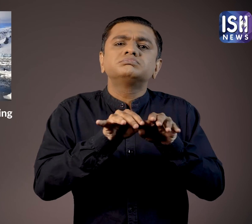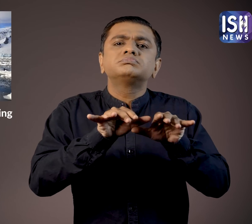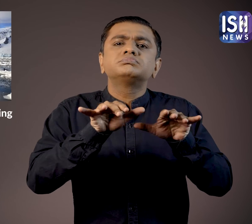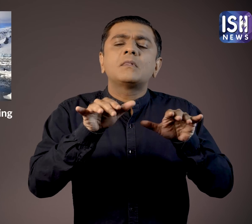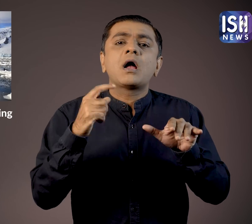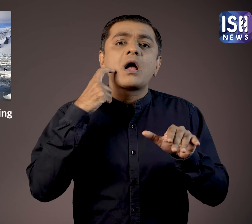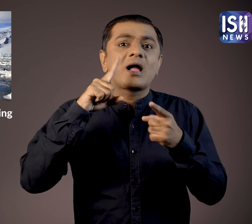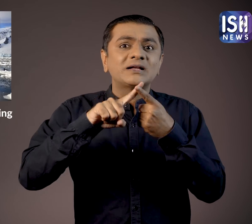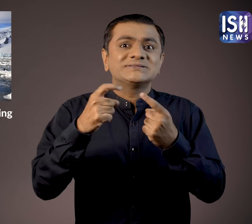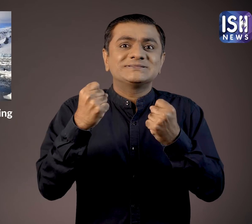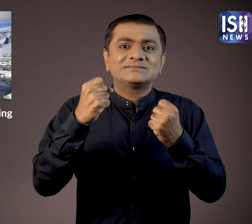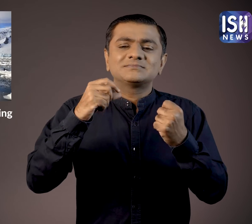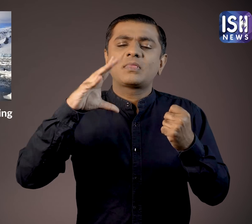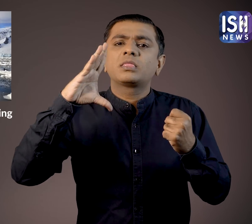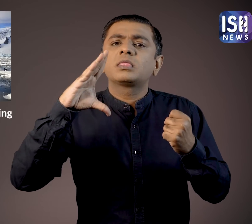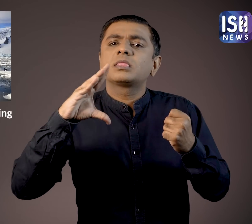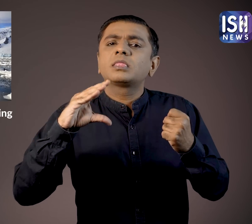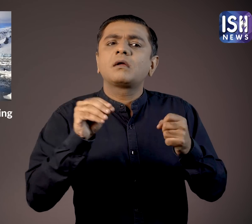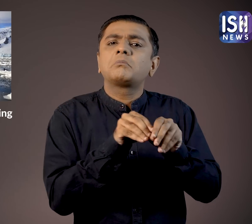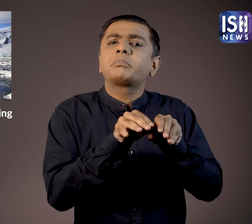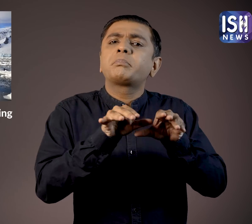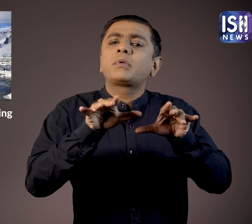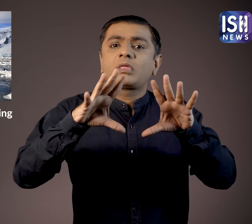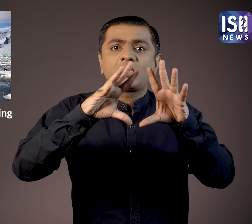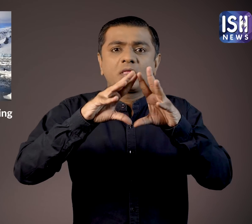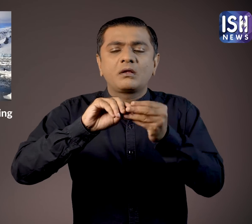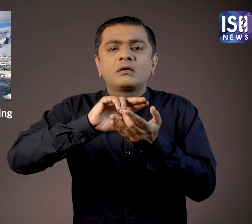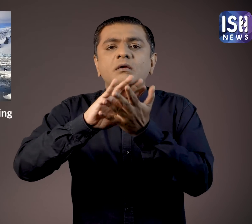The ice will start melting and more plants will start growing.